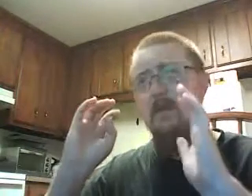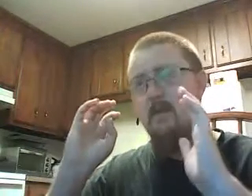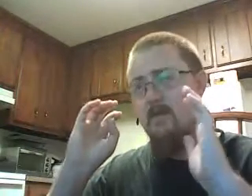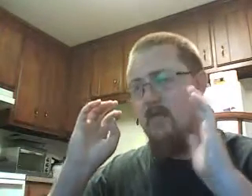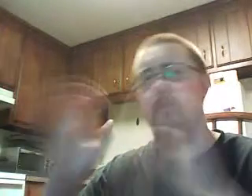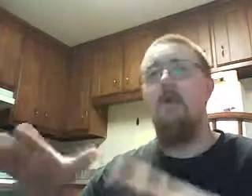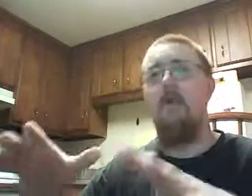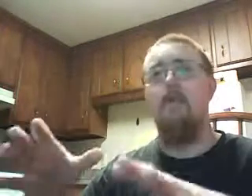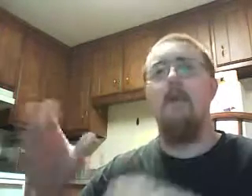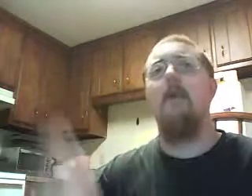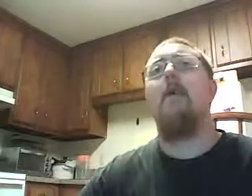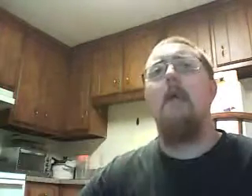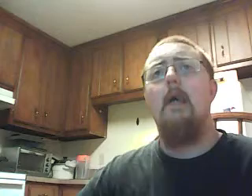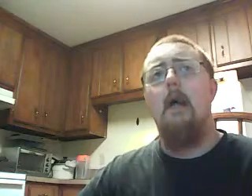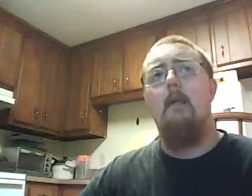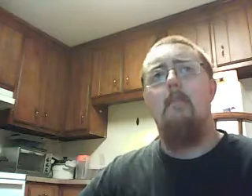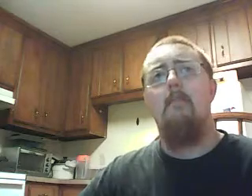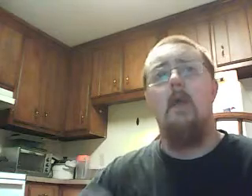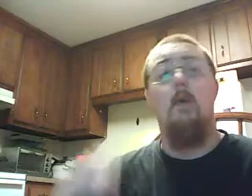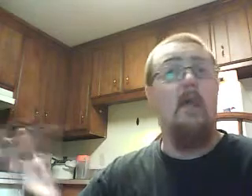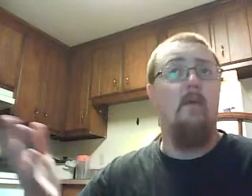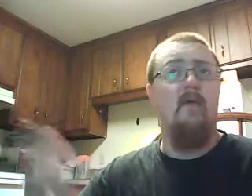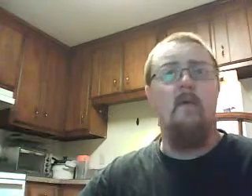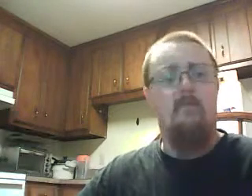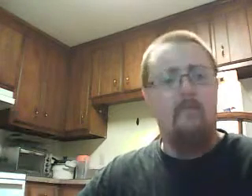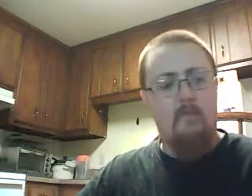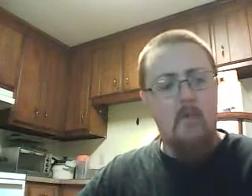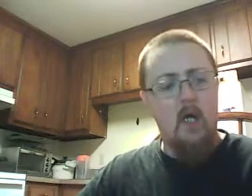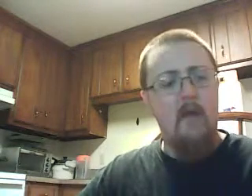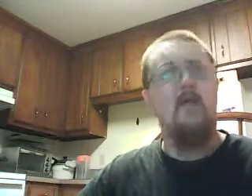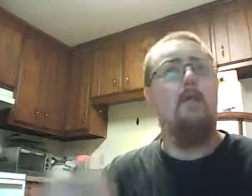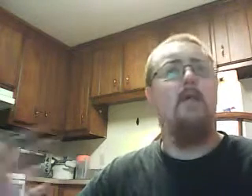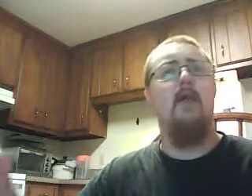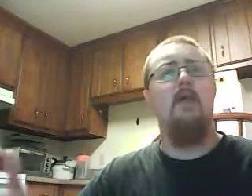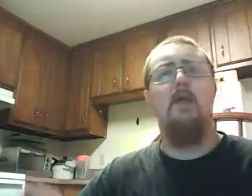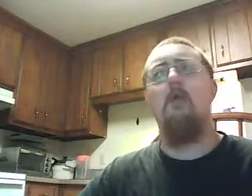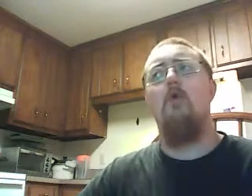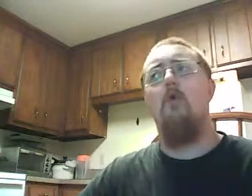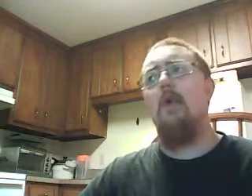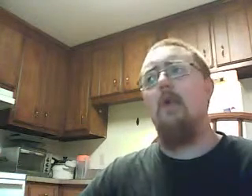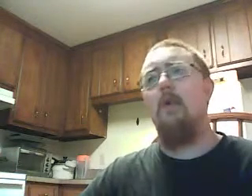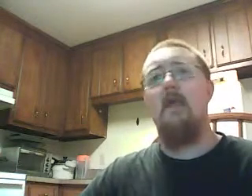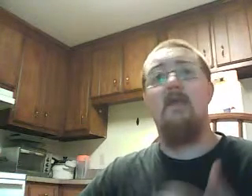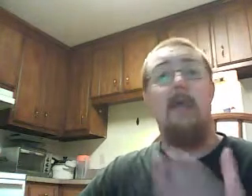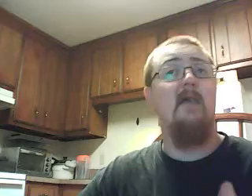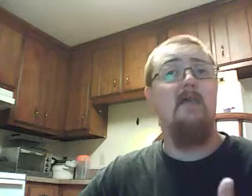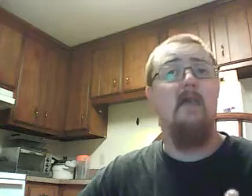to just get rid of this stupid thing. Um, you know, and I can get rid of it. Uh, there's some other things, you know, where, you know, you got some magazines,